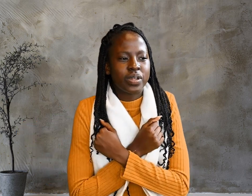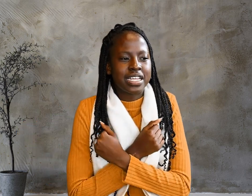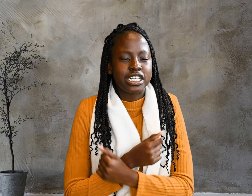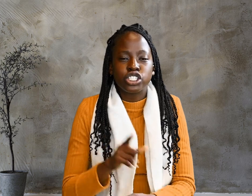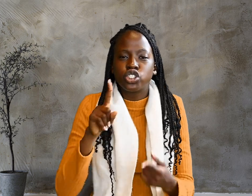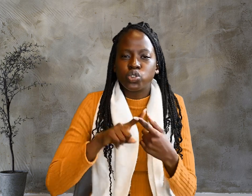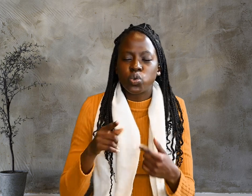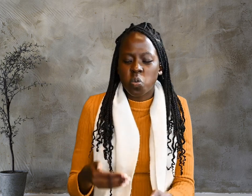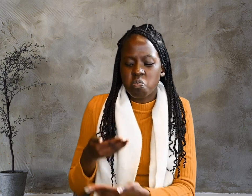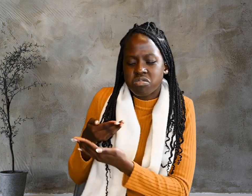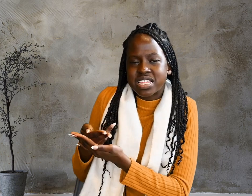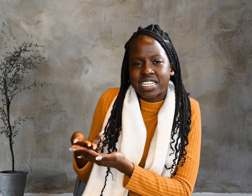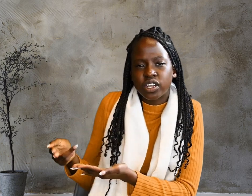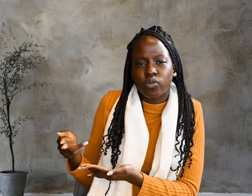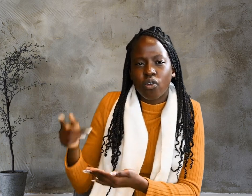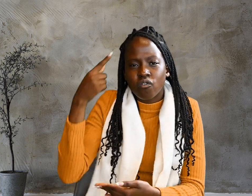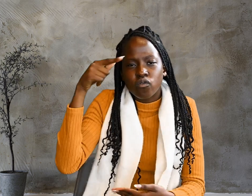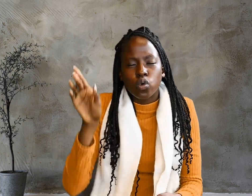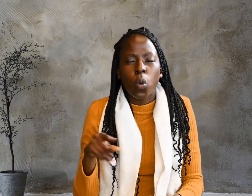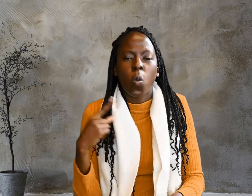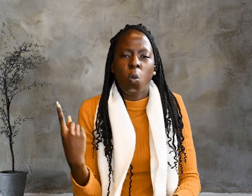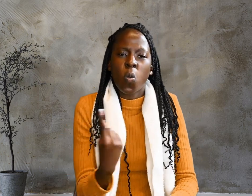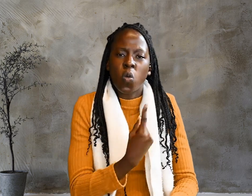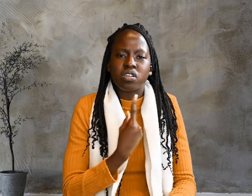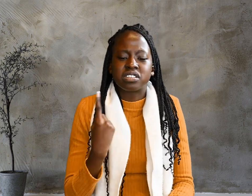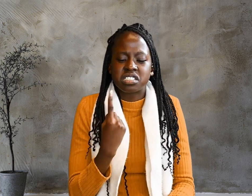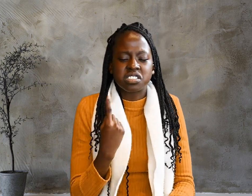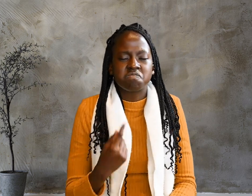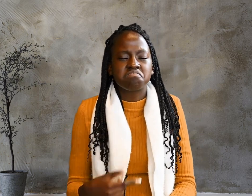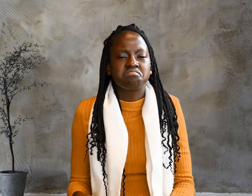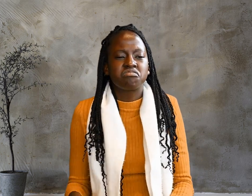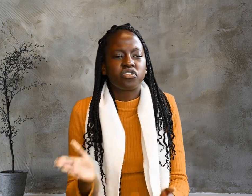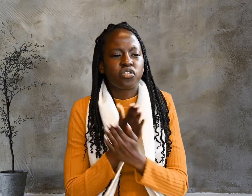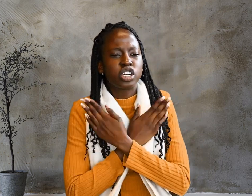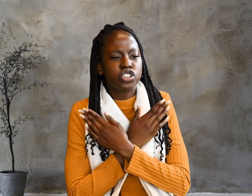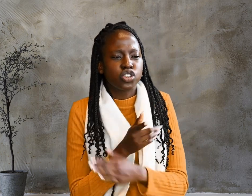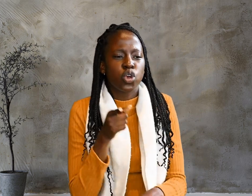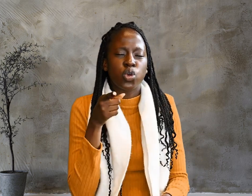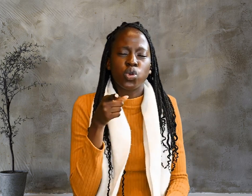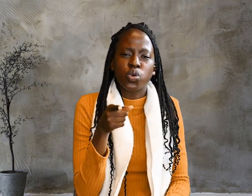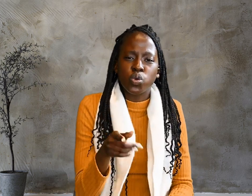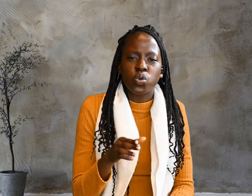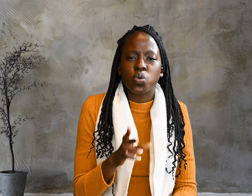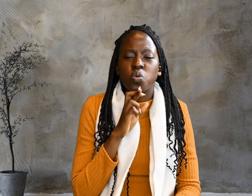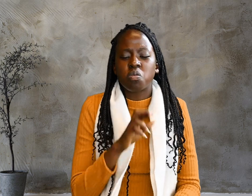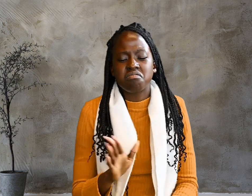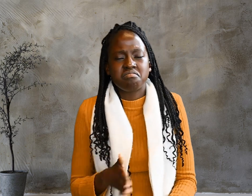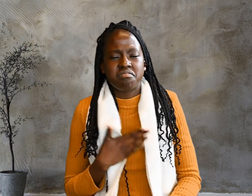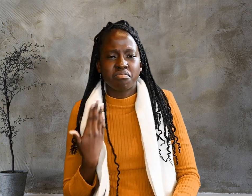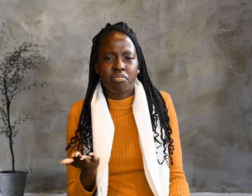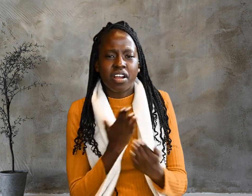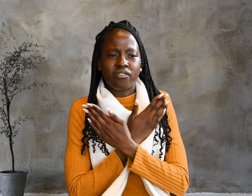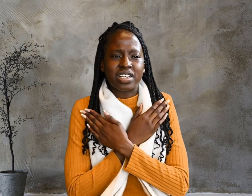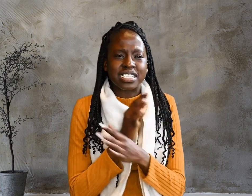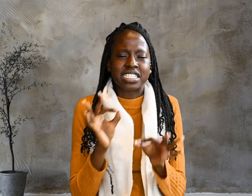for one's friends. You are my friends, if you do what I command.